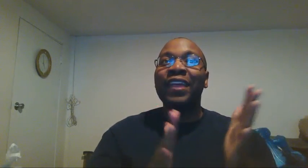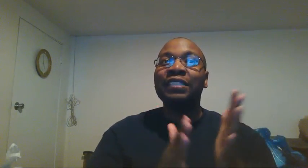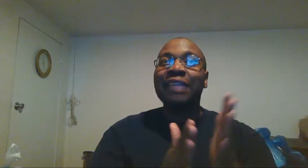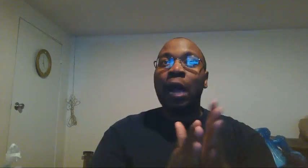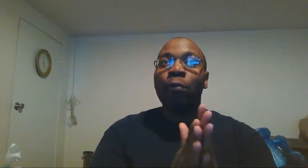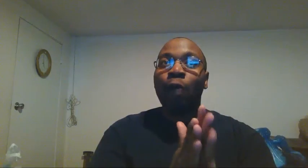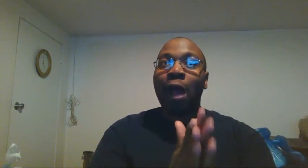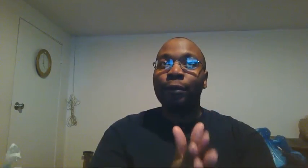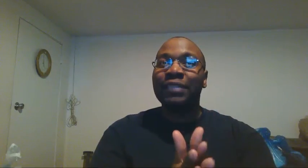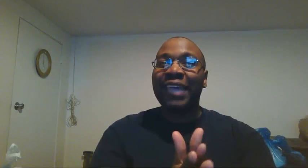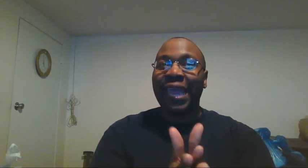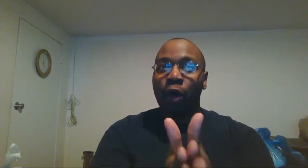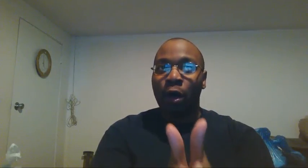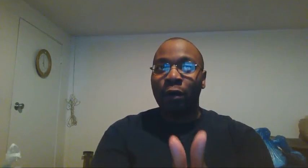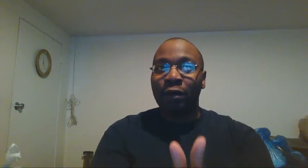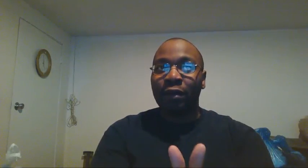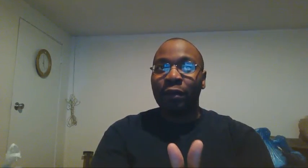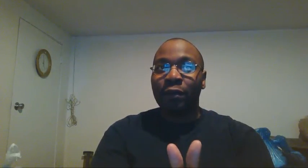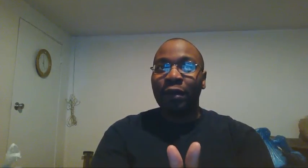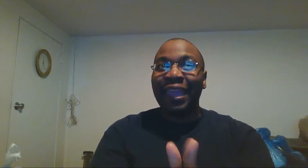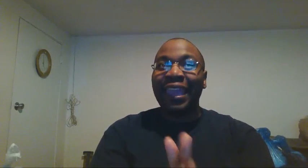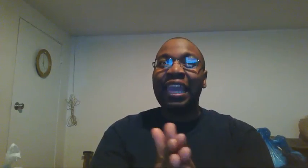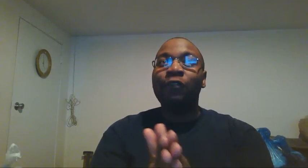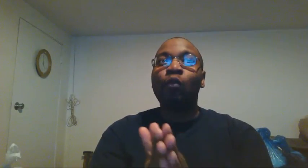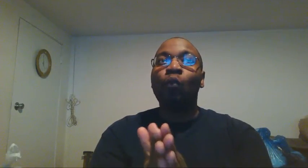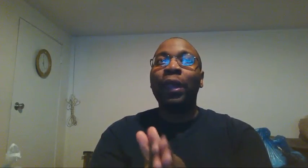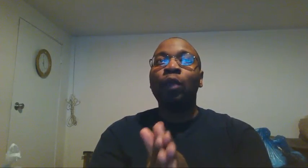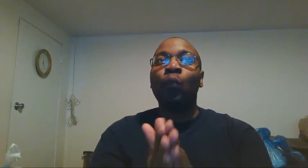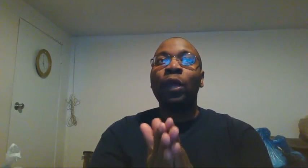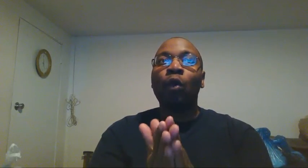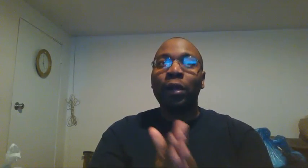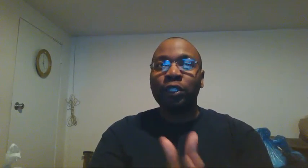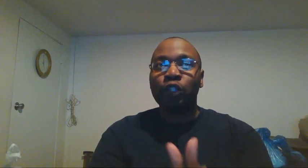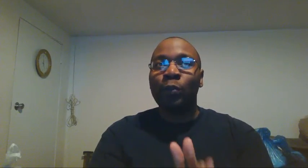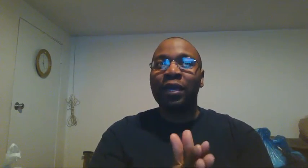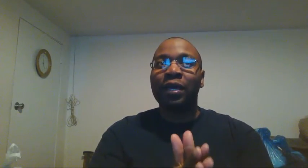our problems head on even when we don't want to because